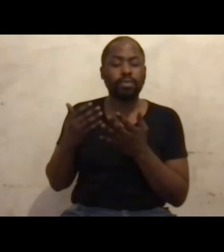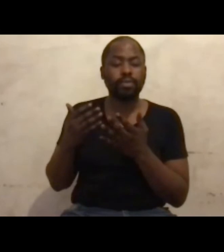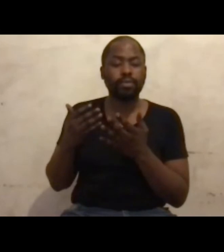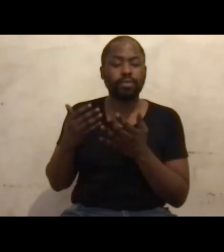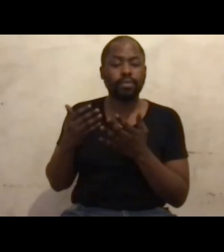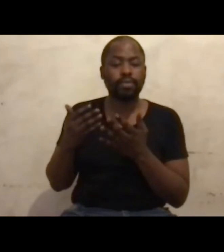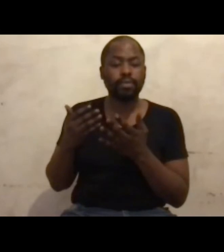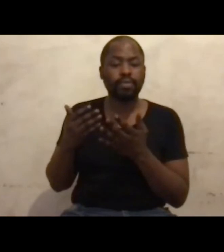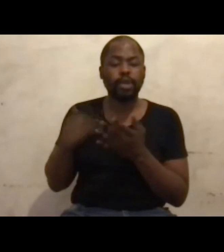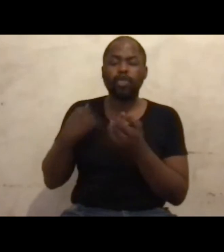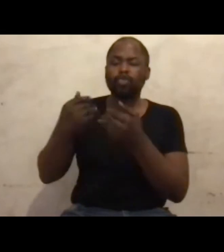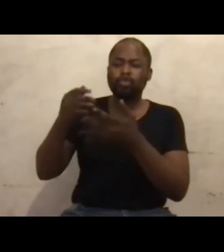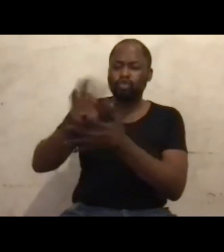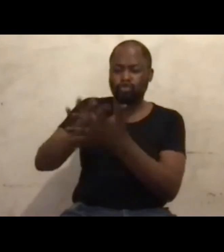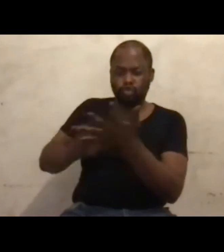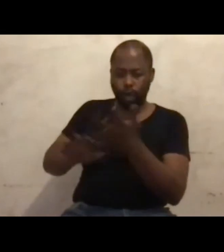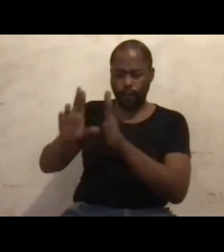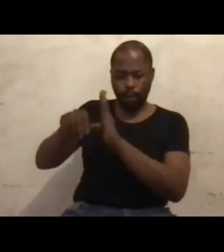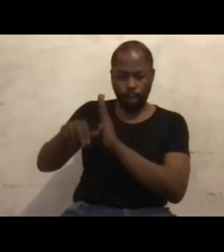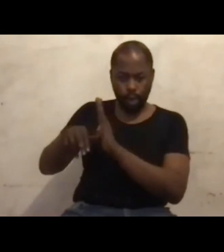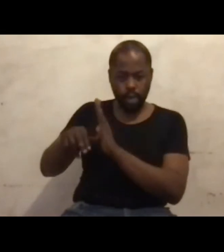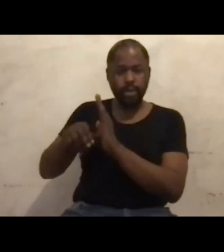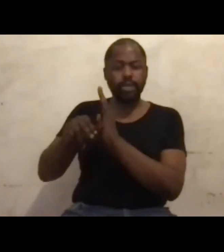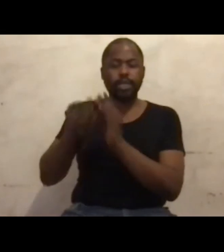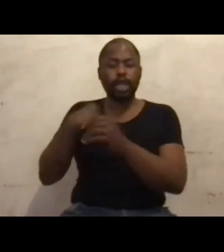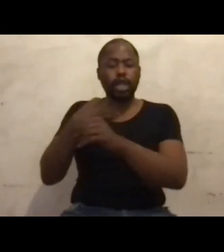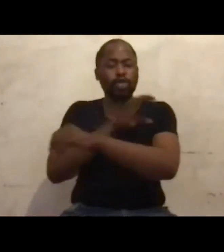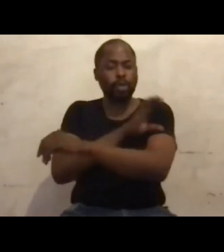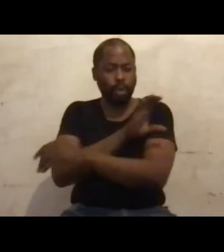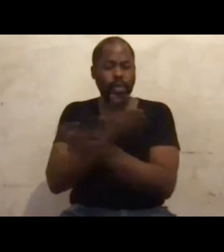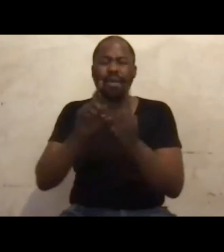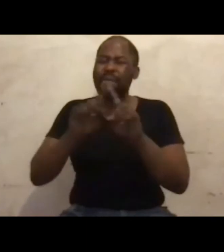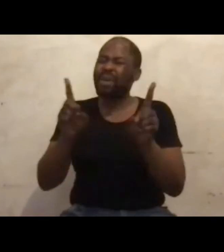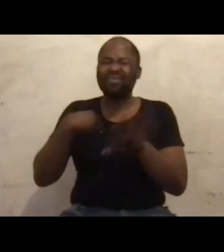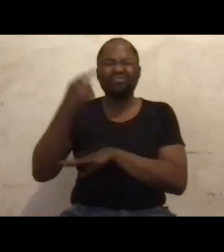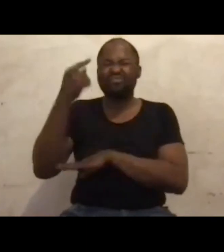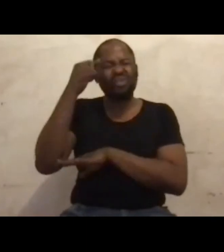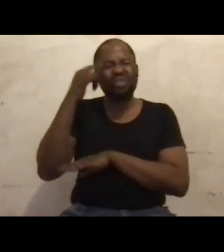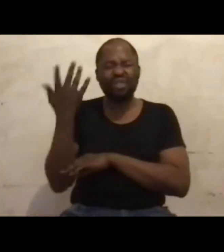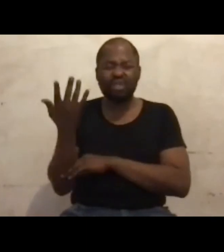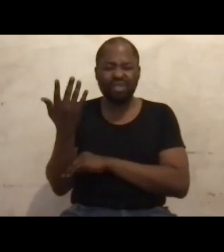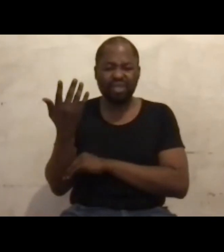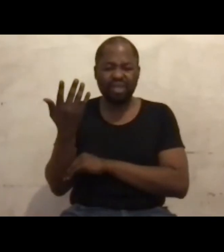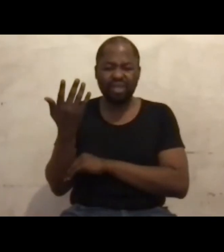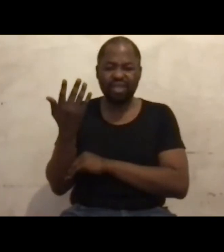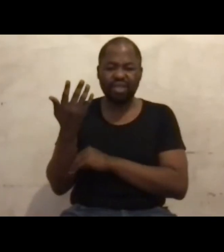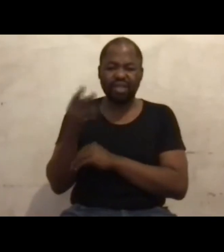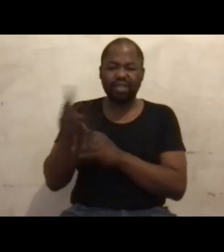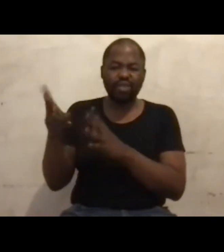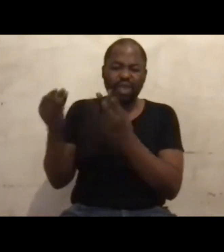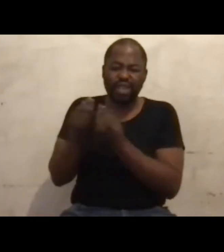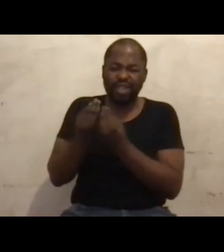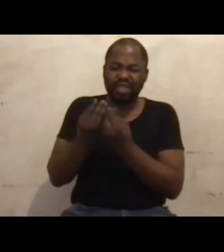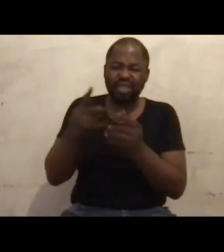policies towards what you call this thing, its empowerment. But I don't think the language of me was anything like wheels on the sole of my shoes,